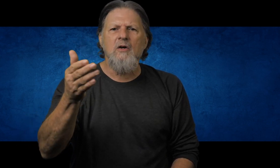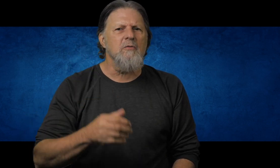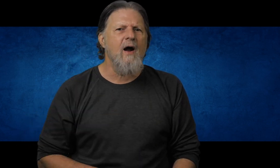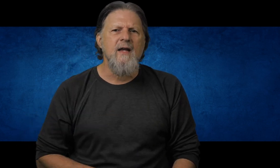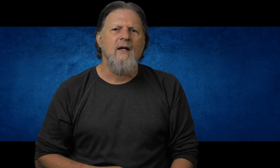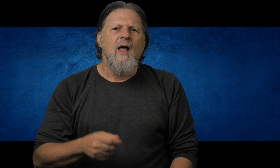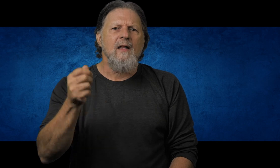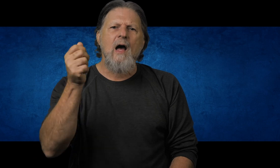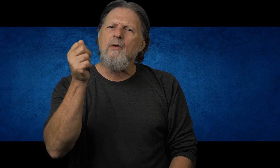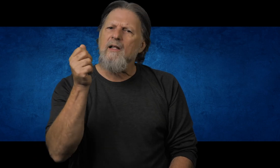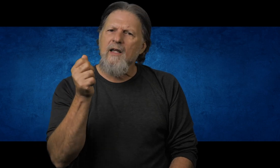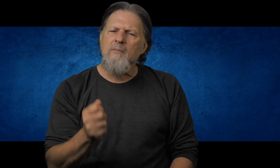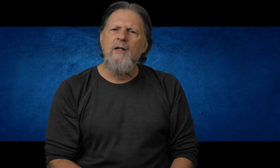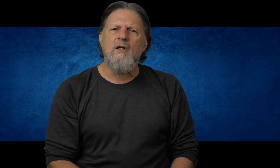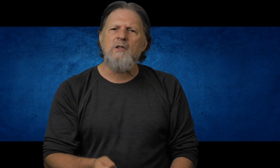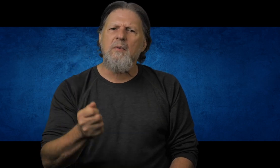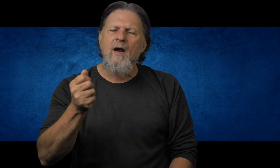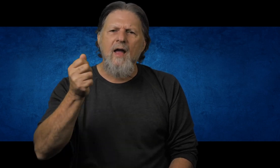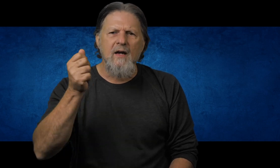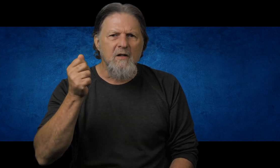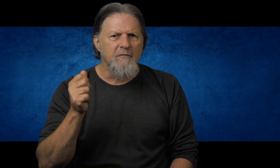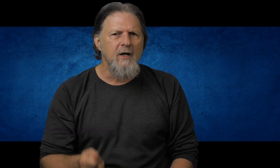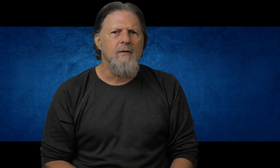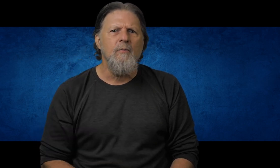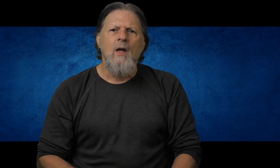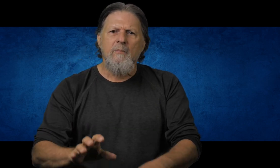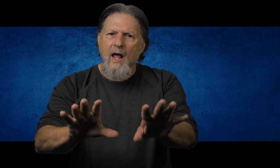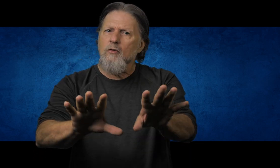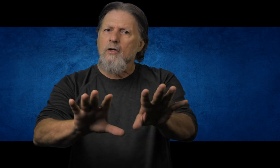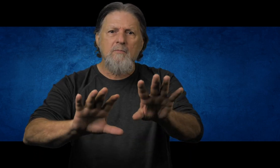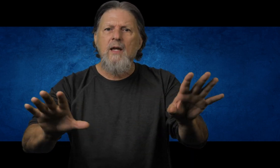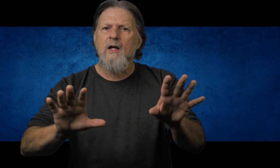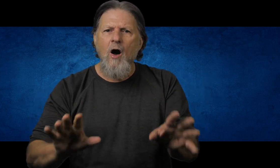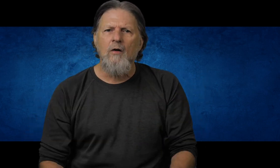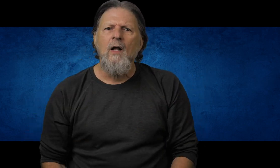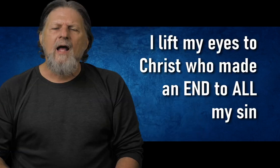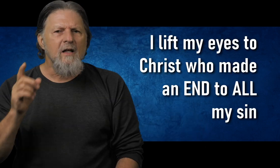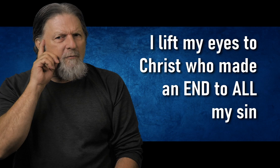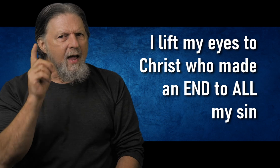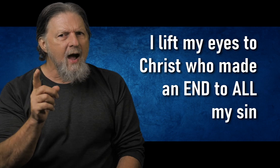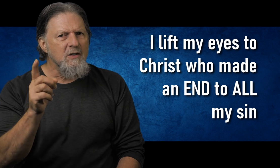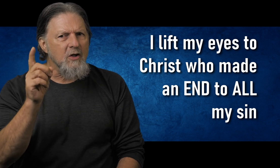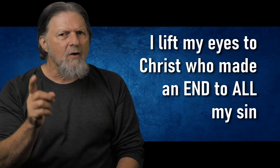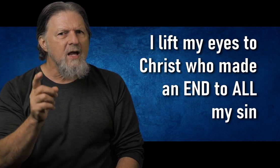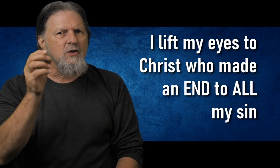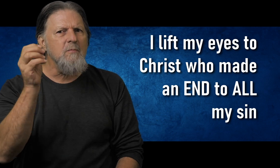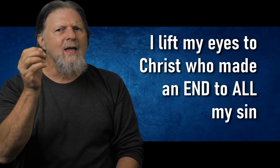You're right. And that would lead me to despair and defeat. But I don't look at me at all. I lift my eyes to Christ who made